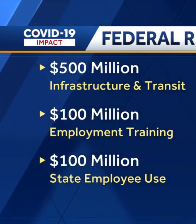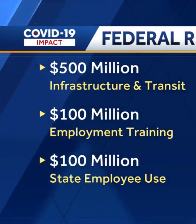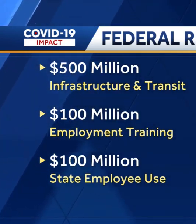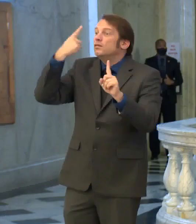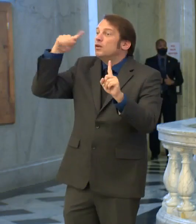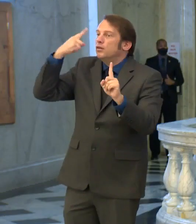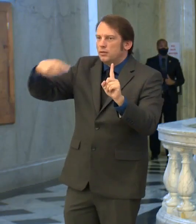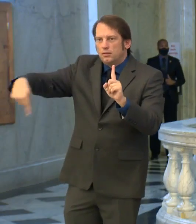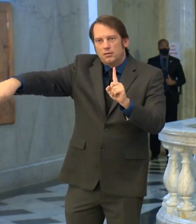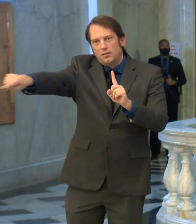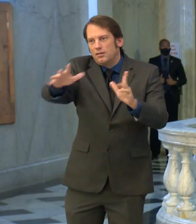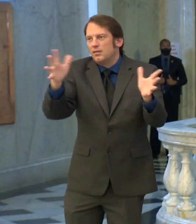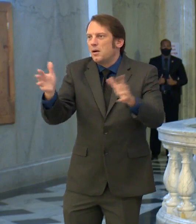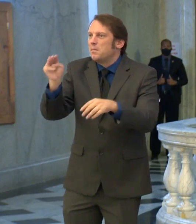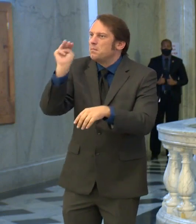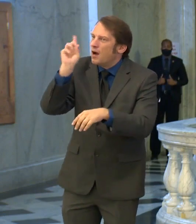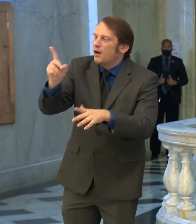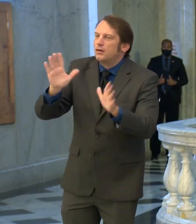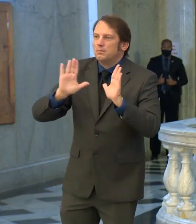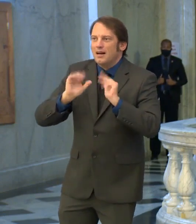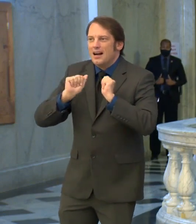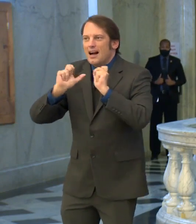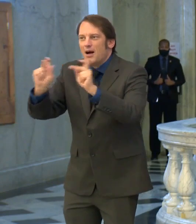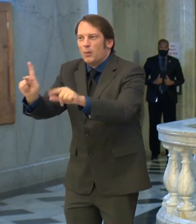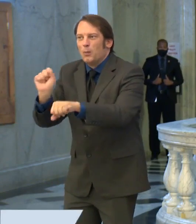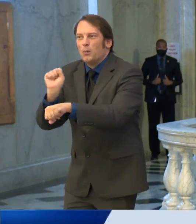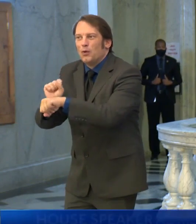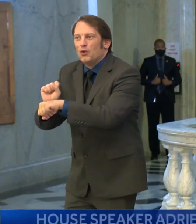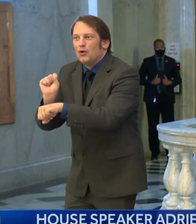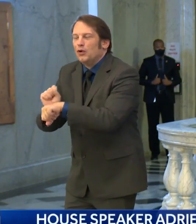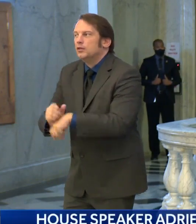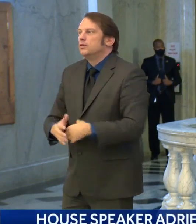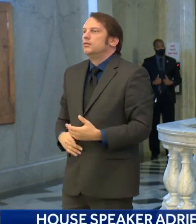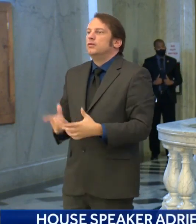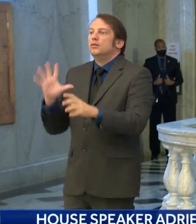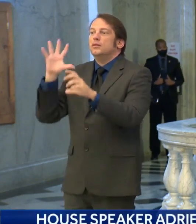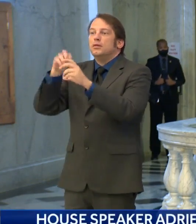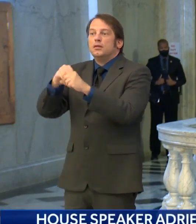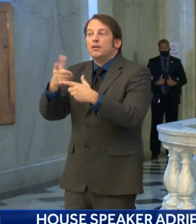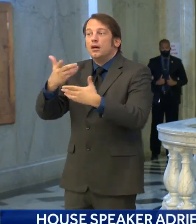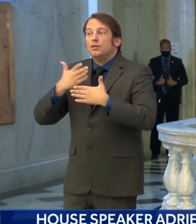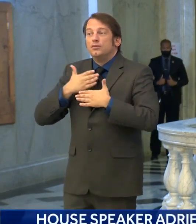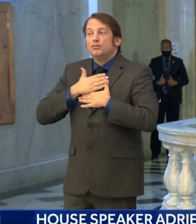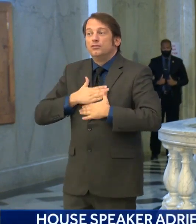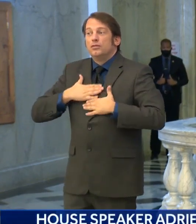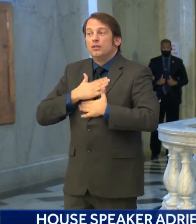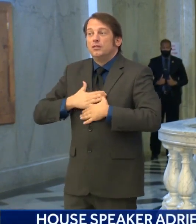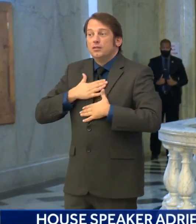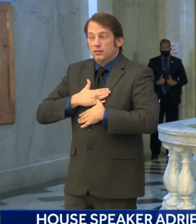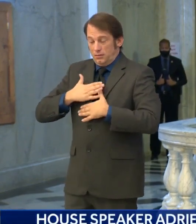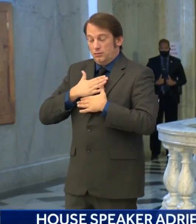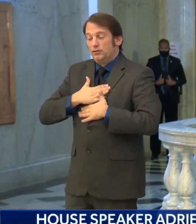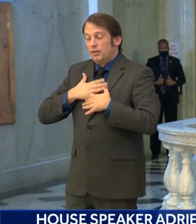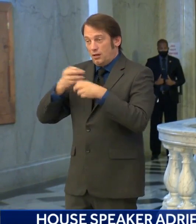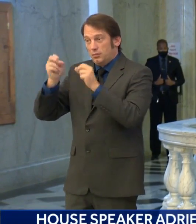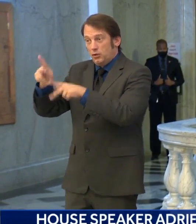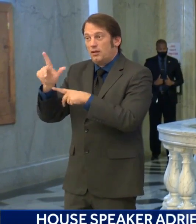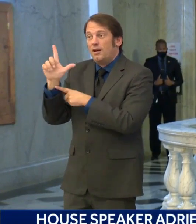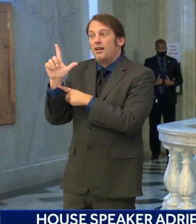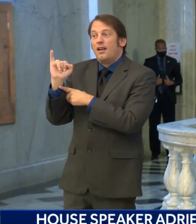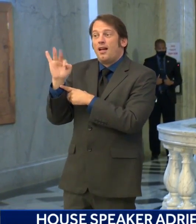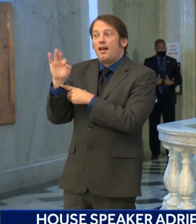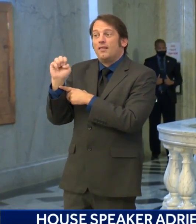Outdoor recreational opportunities have been a lifeline for so many during this pandemic.